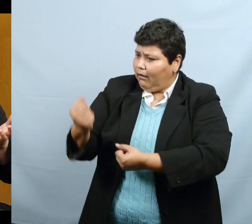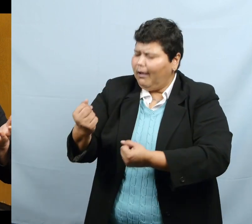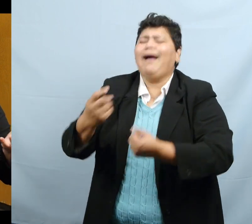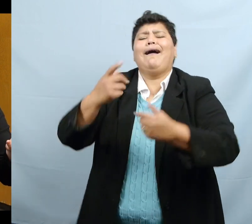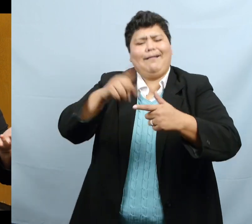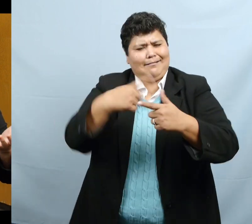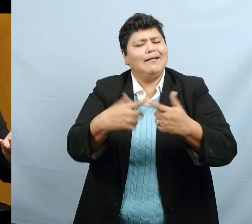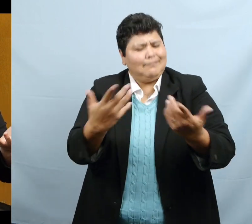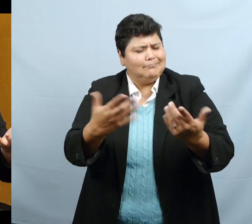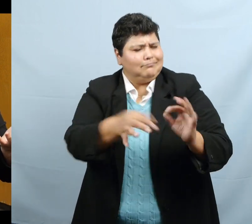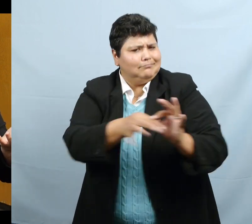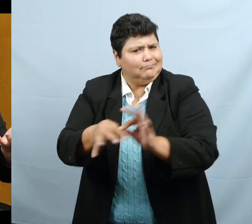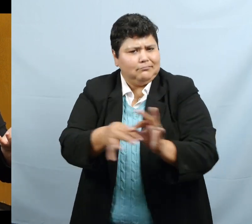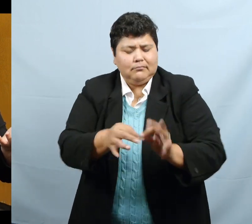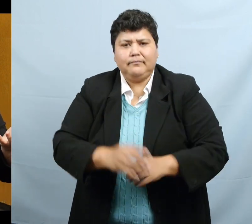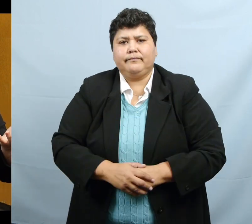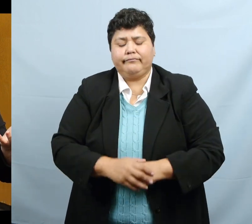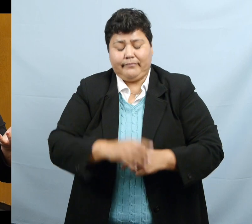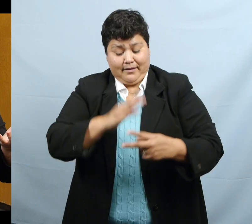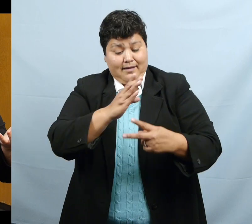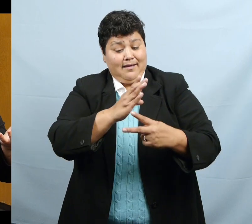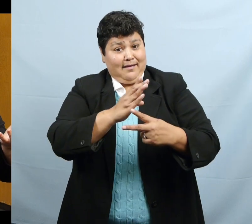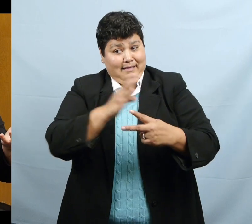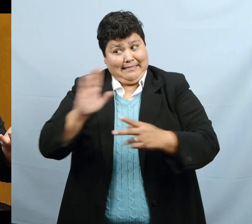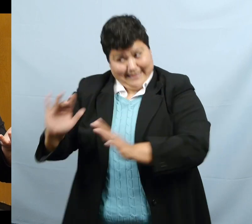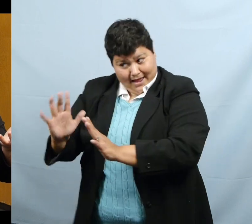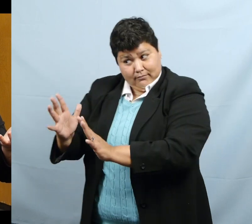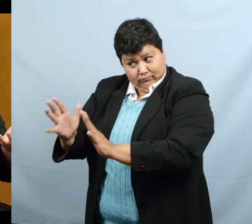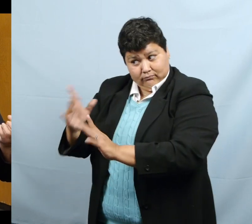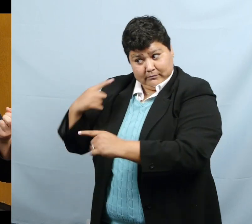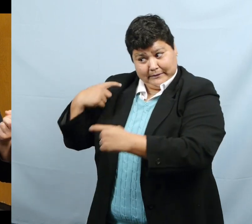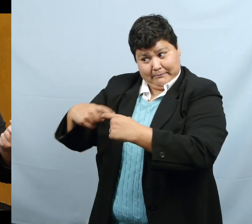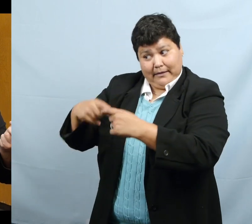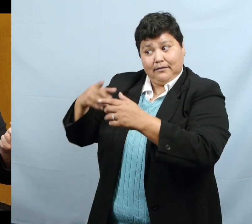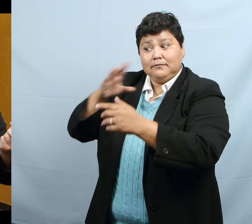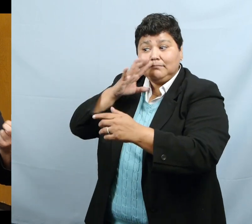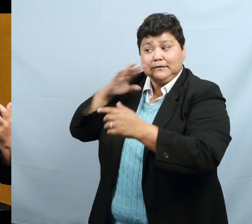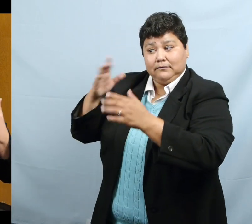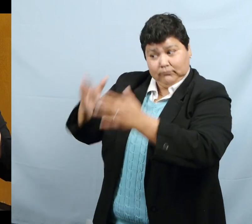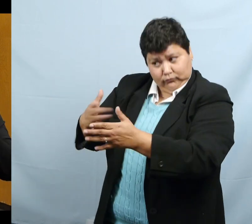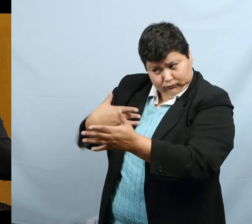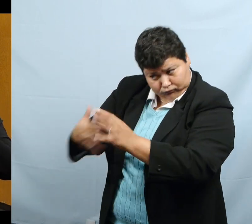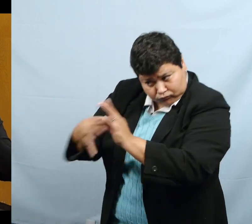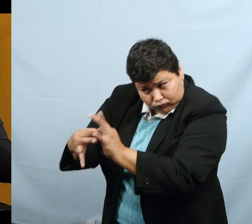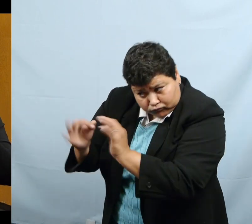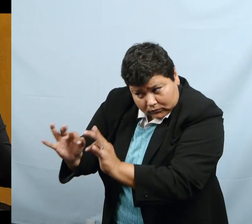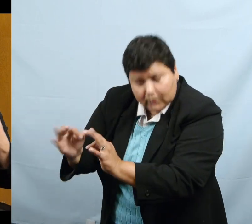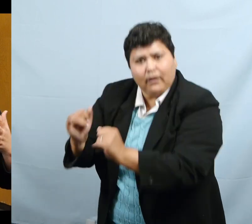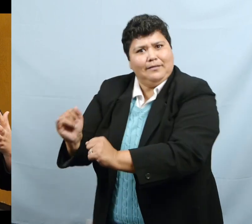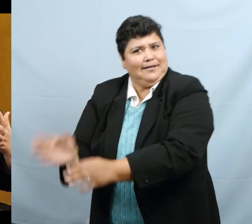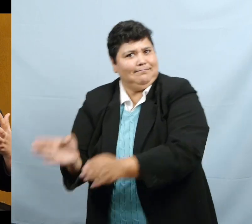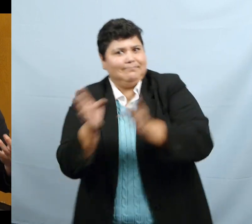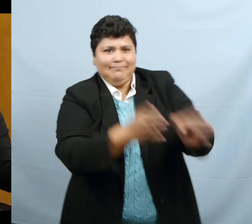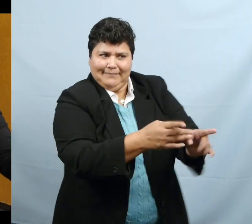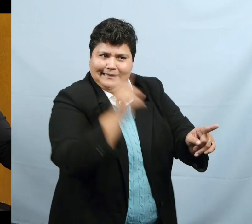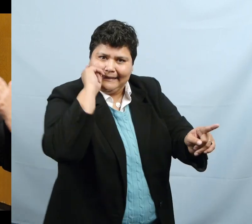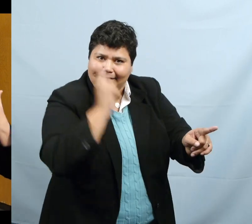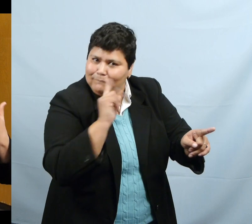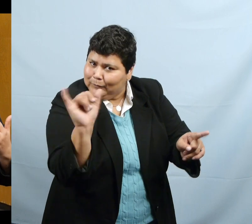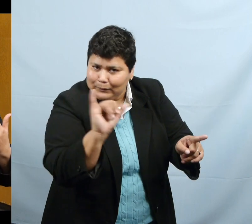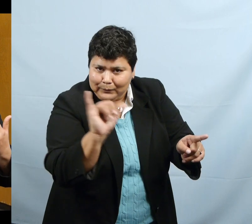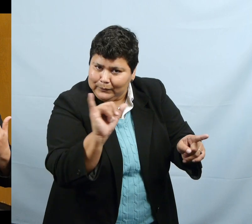try to have a connection with the deaf person. So they know if I have a question, I'm open to,